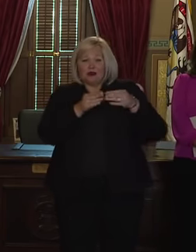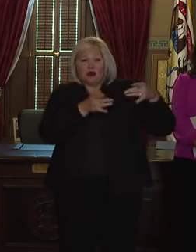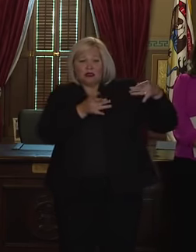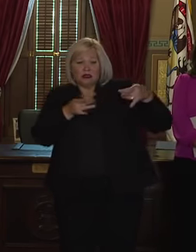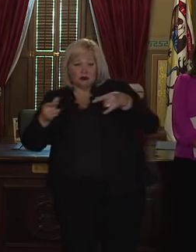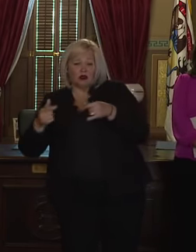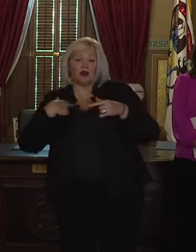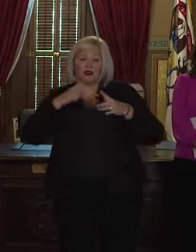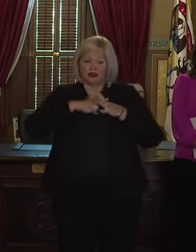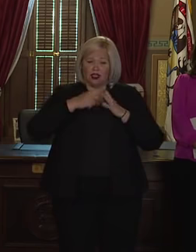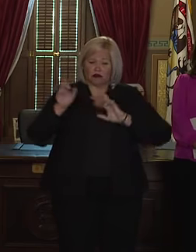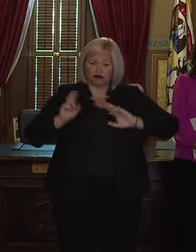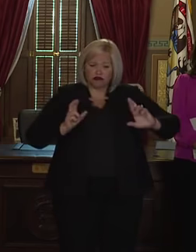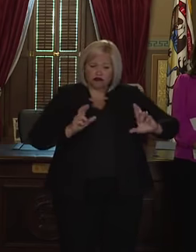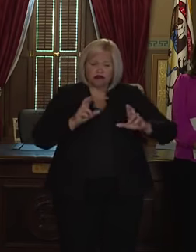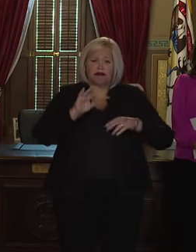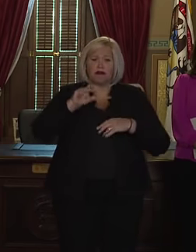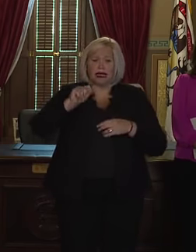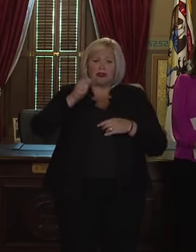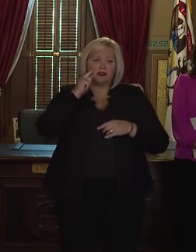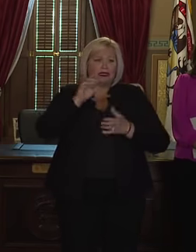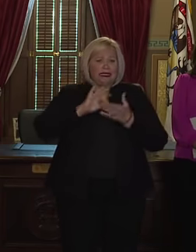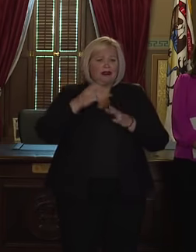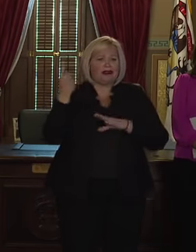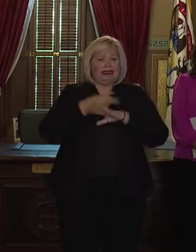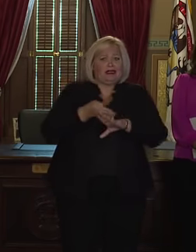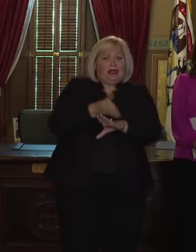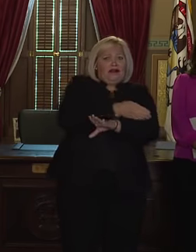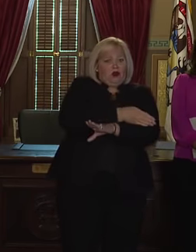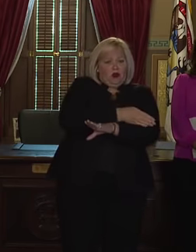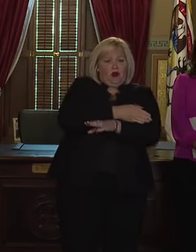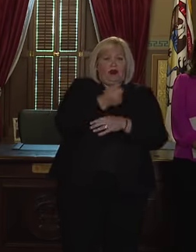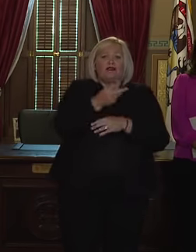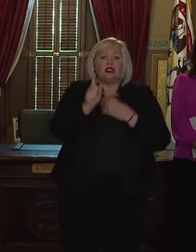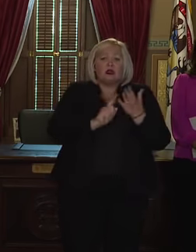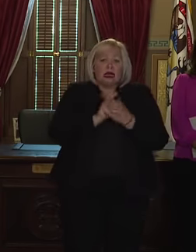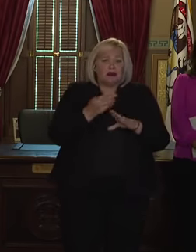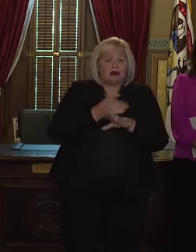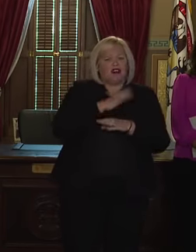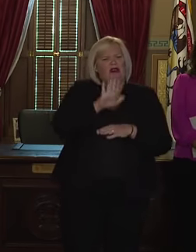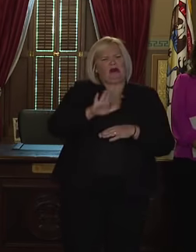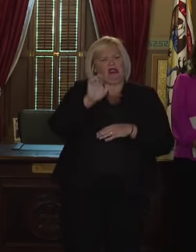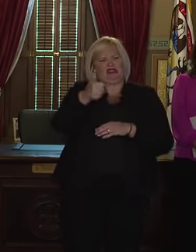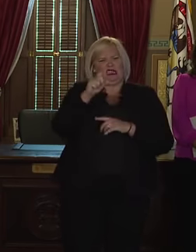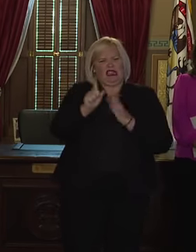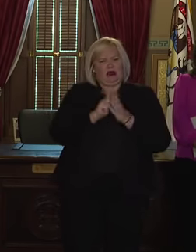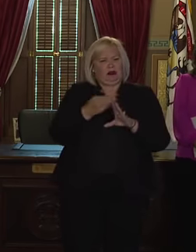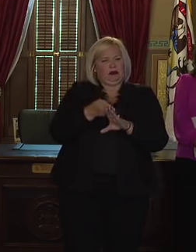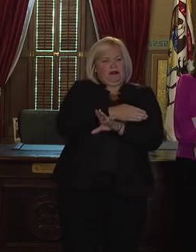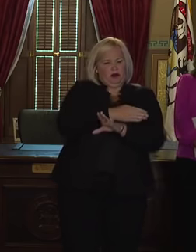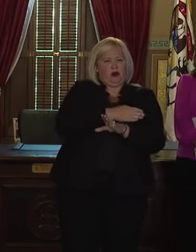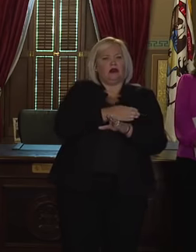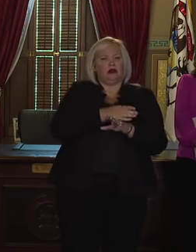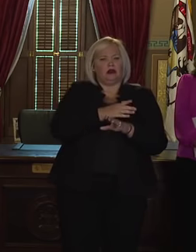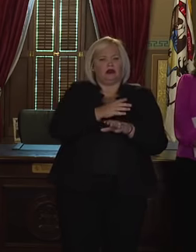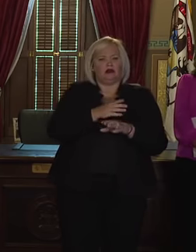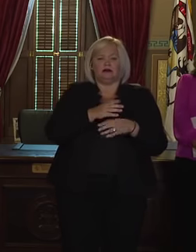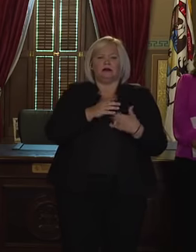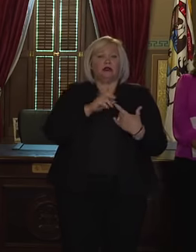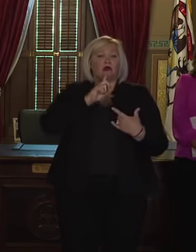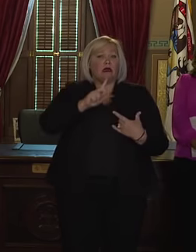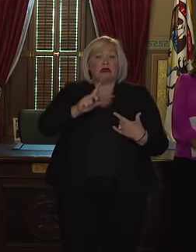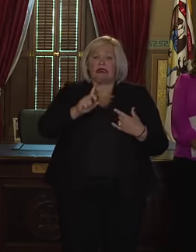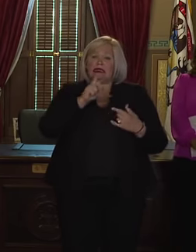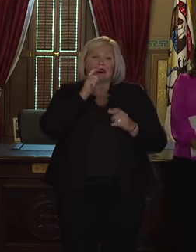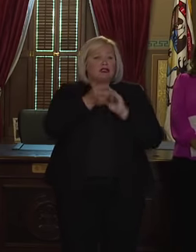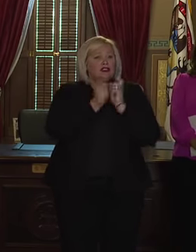processing and preparing ballots to be counted the day before, a few hours before, about 10 hours before. Importantly, this does not change